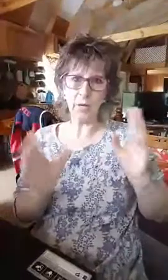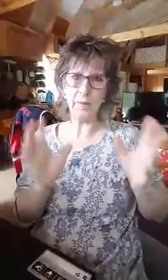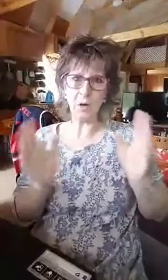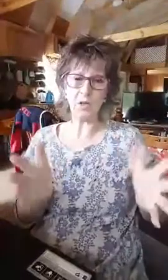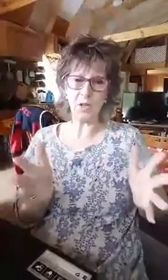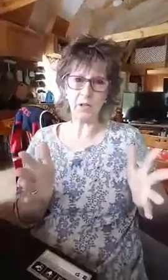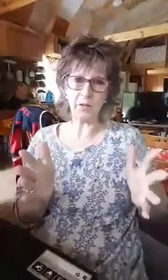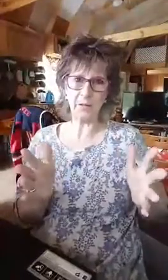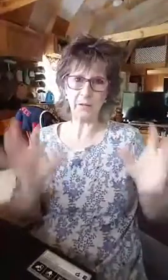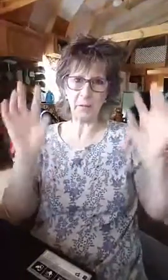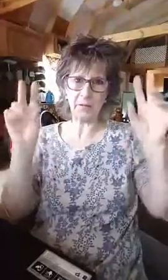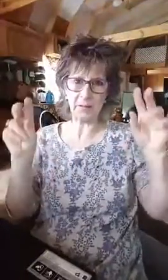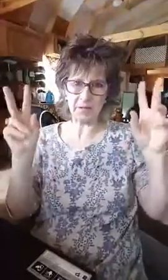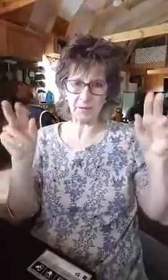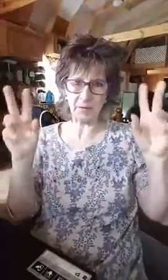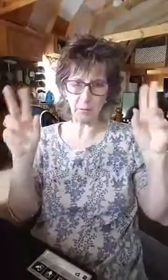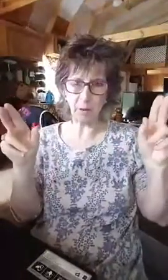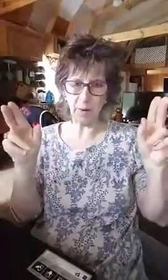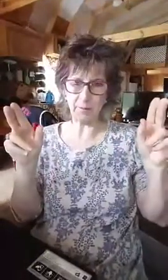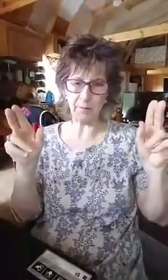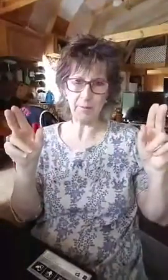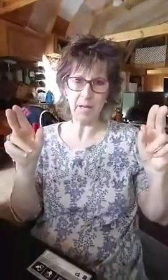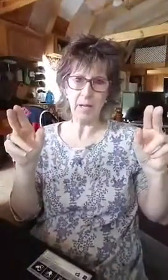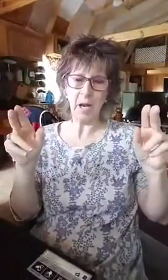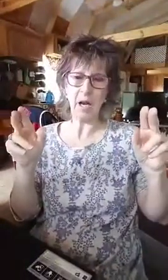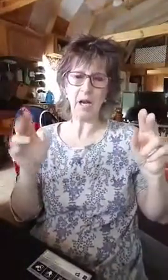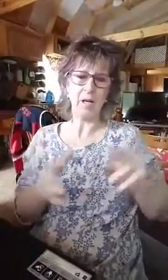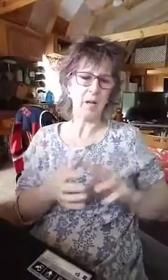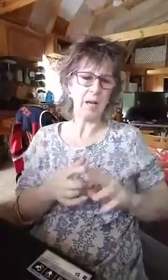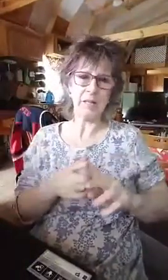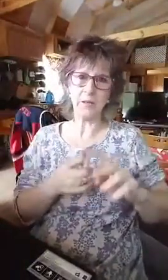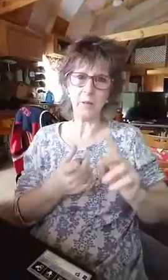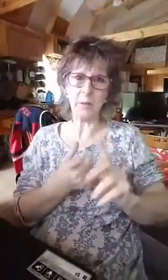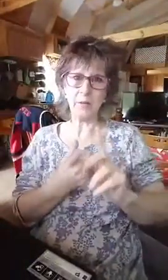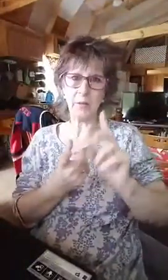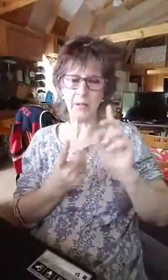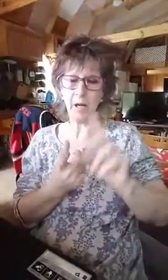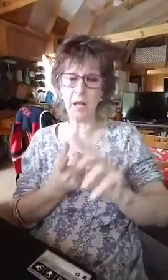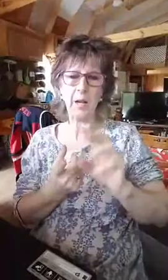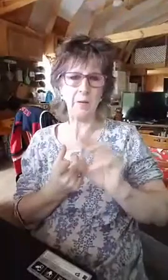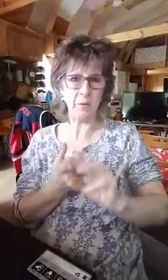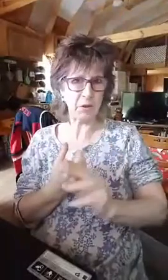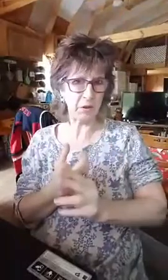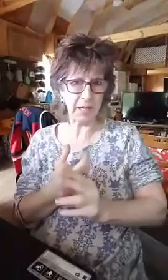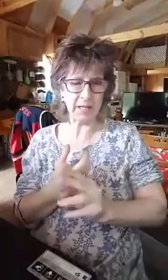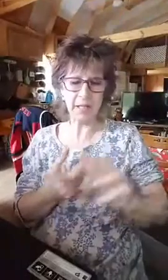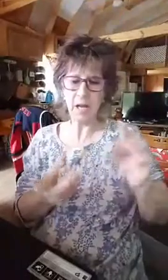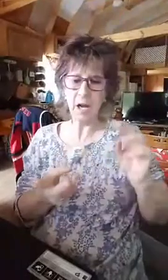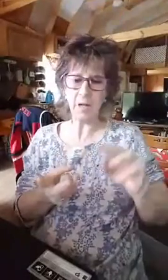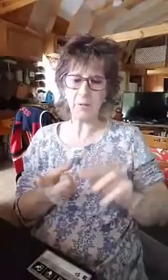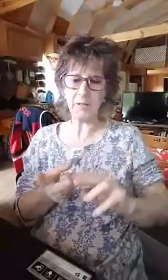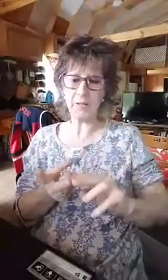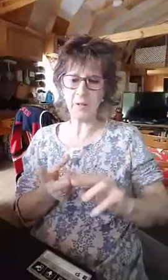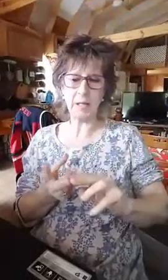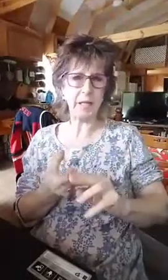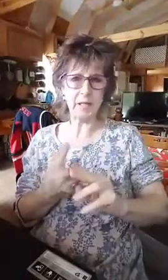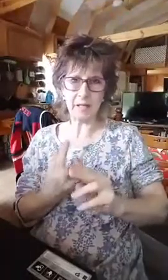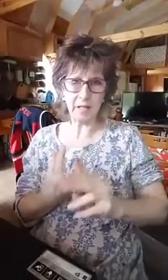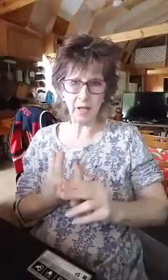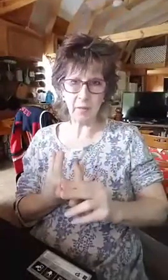emotions are you feeling from this specific problem? Uh, okay. So you might be feeling, okay, I feel betrayed. I feel as though my kid doesn't care about